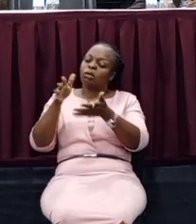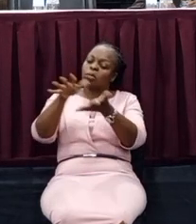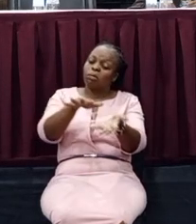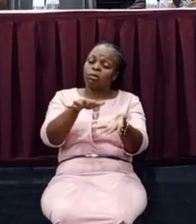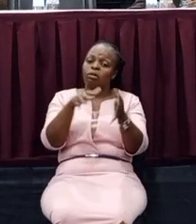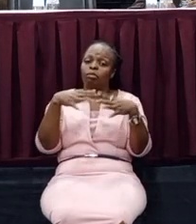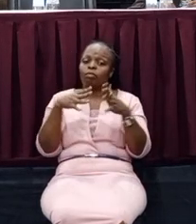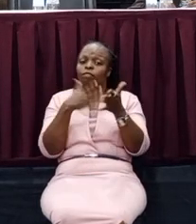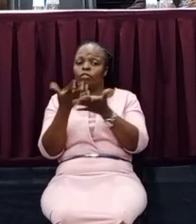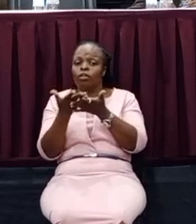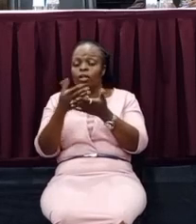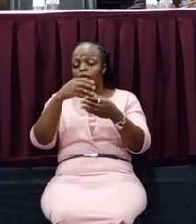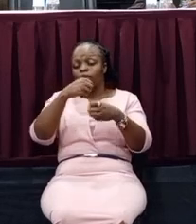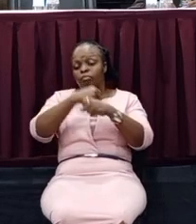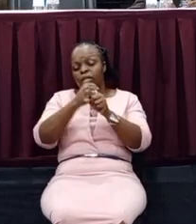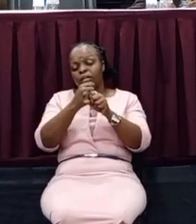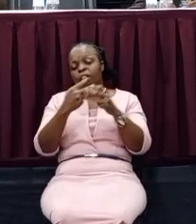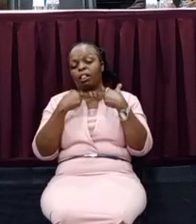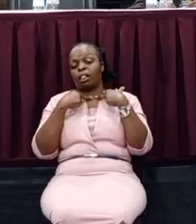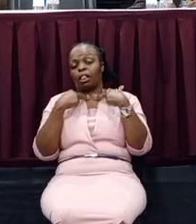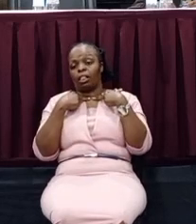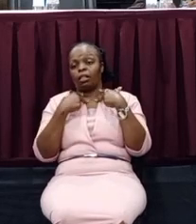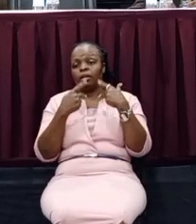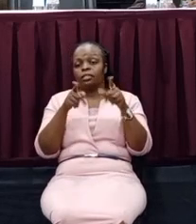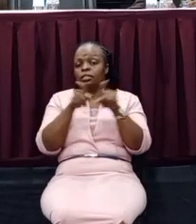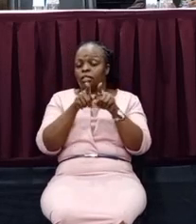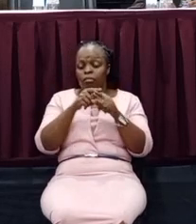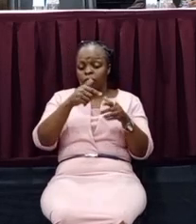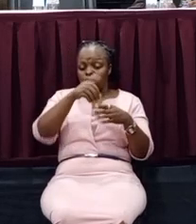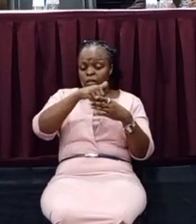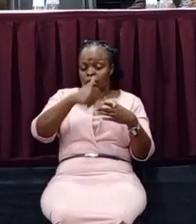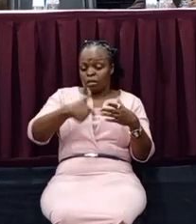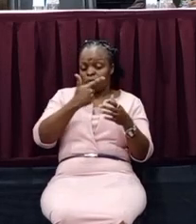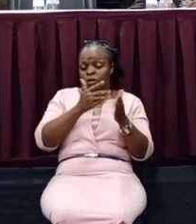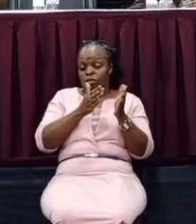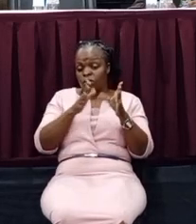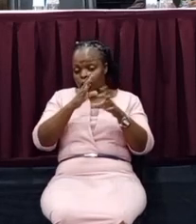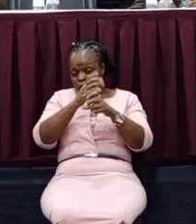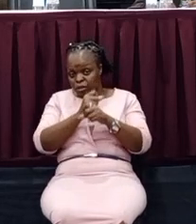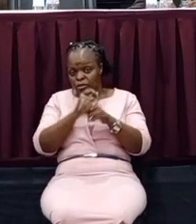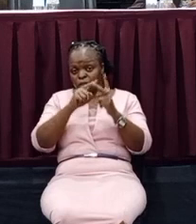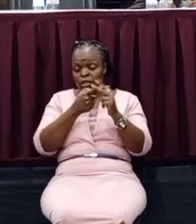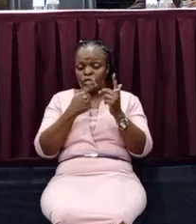You create silos in our organization. You start talking about, this is why my